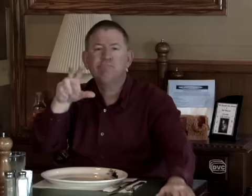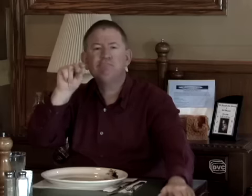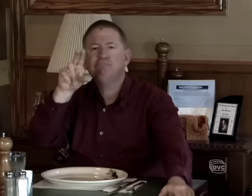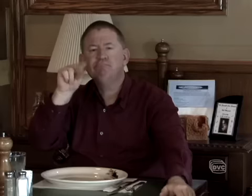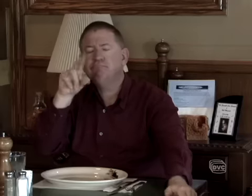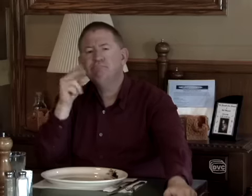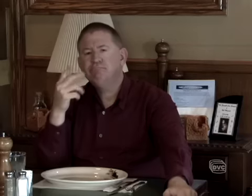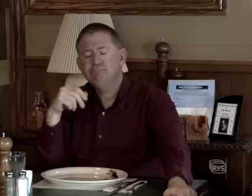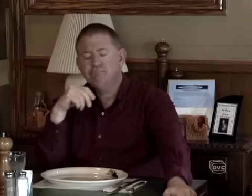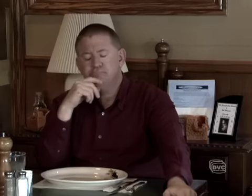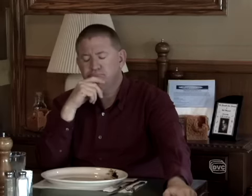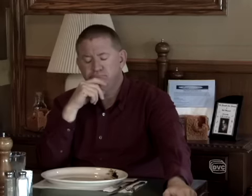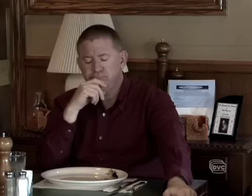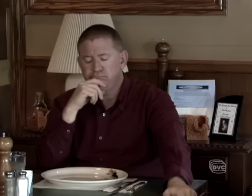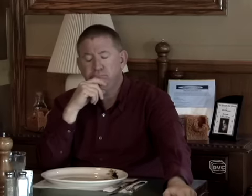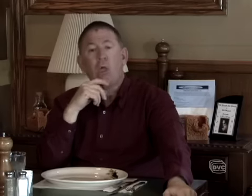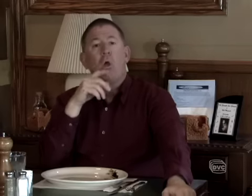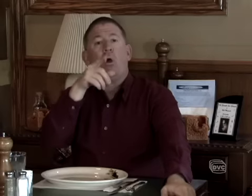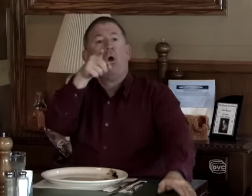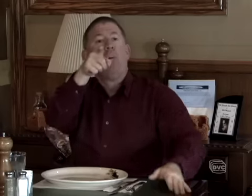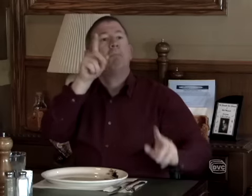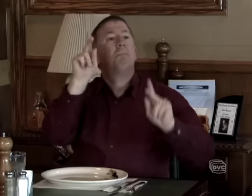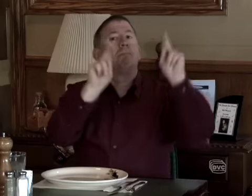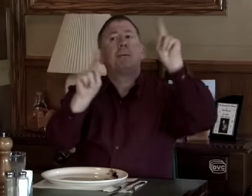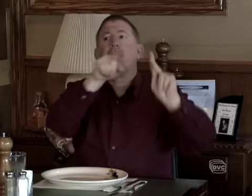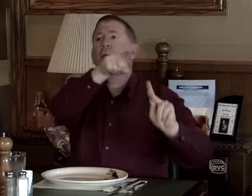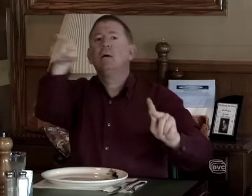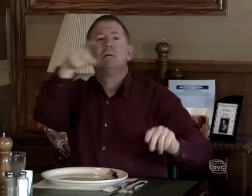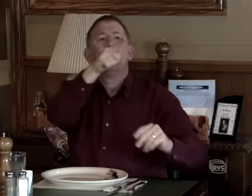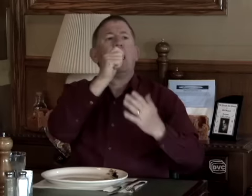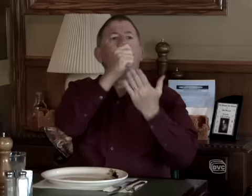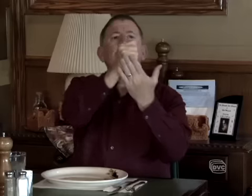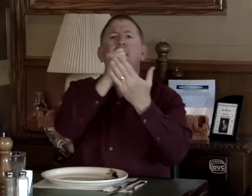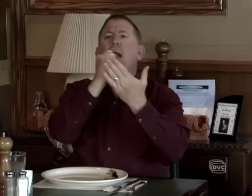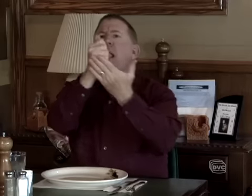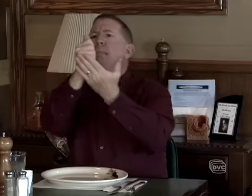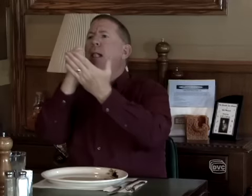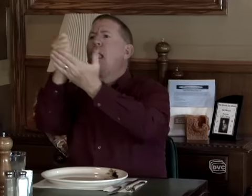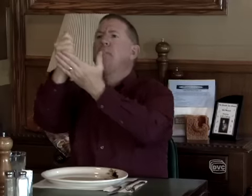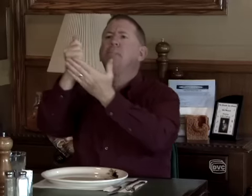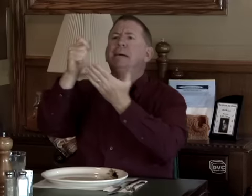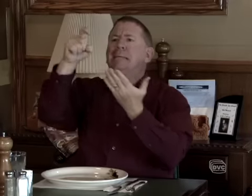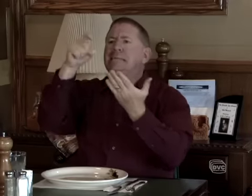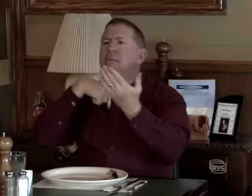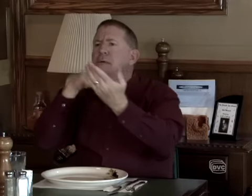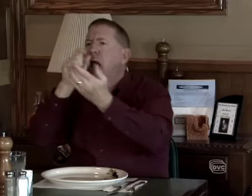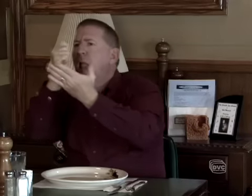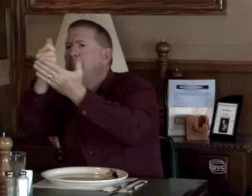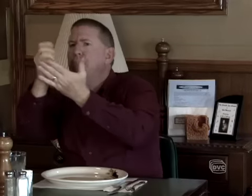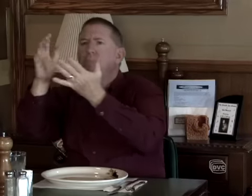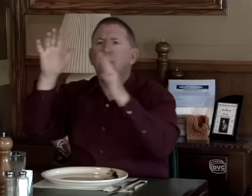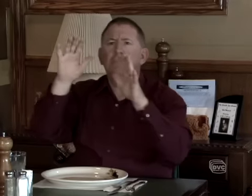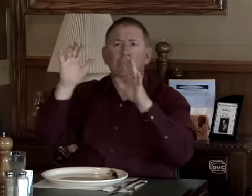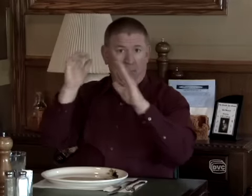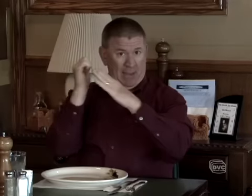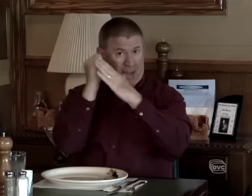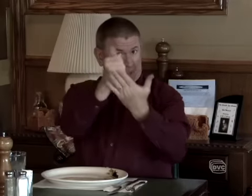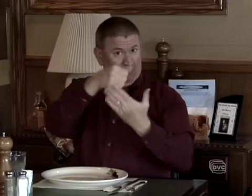No, that won't do it either. What about the people out there that really struck and need your help and you go and volunteer to help them?